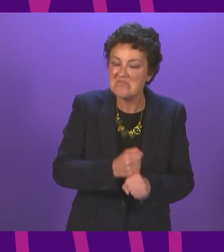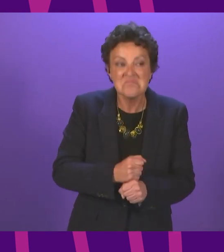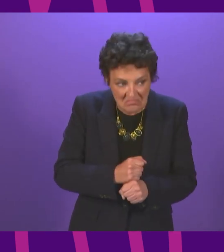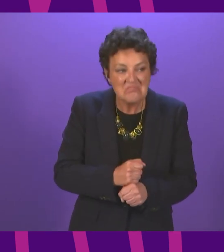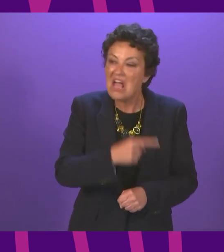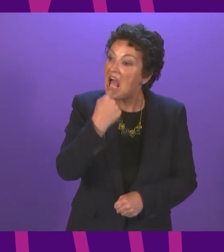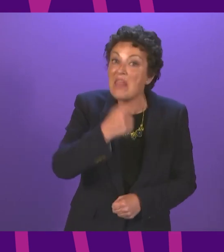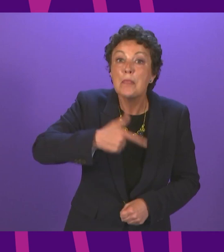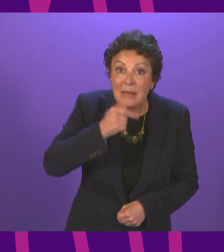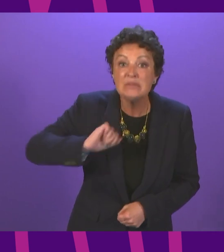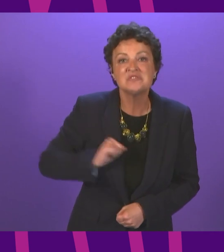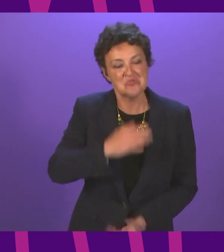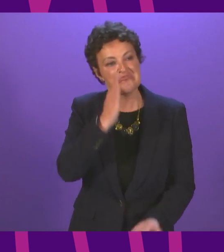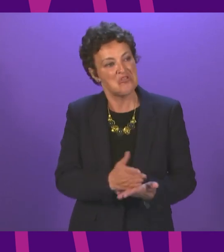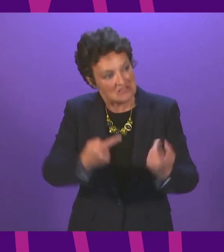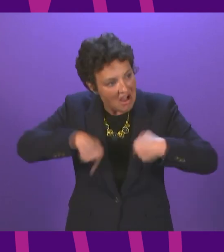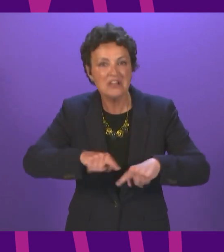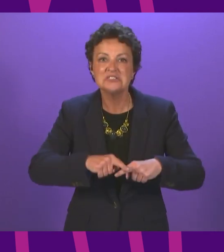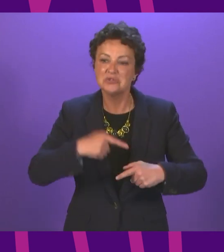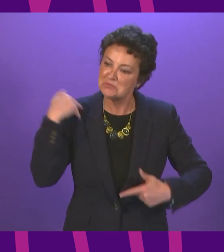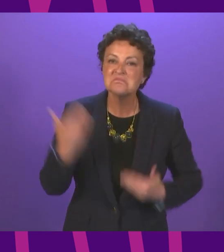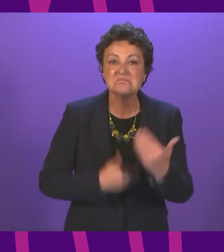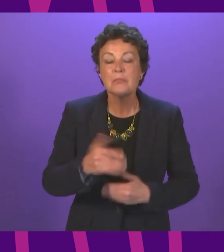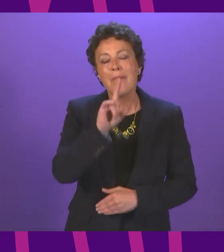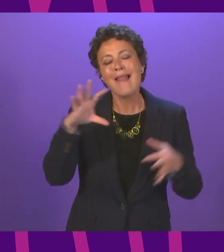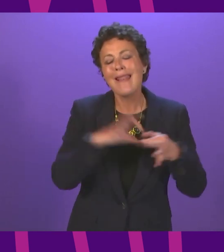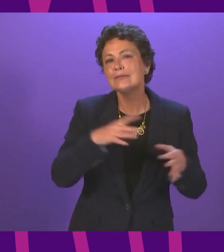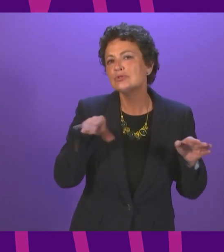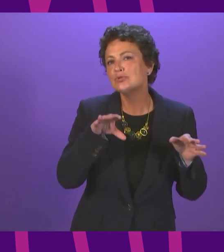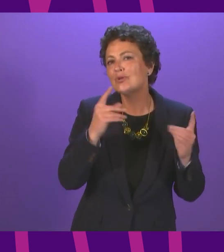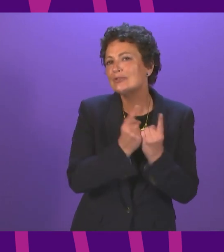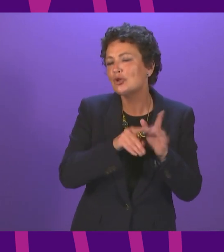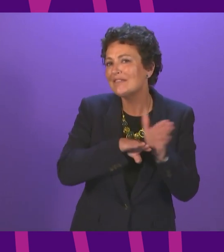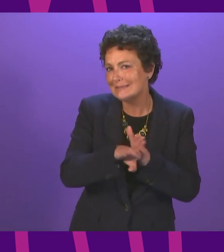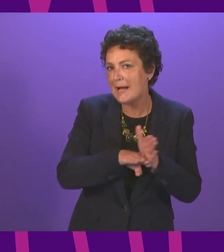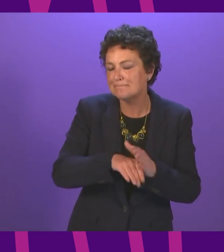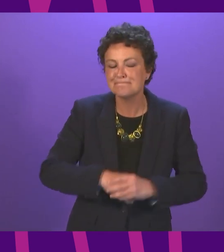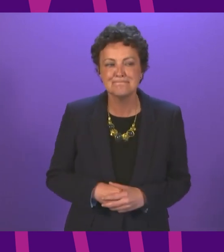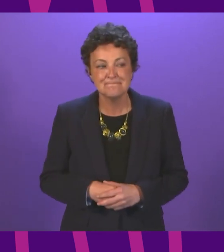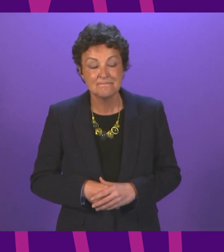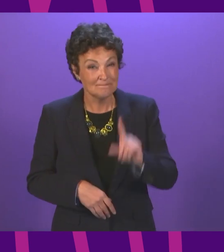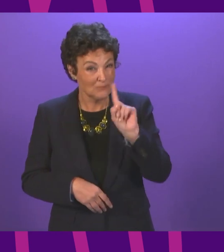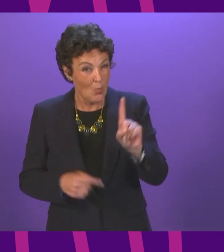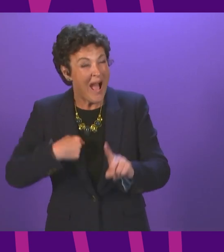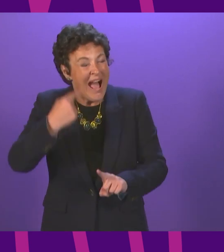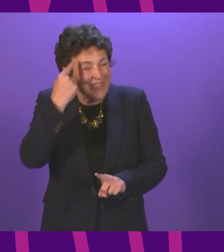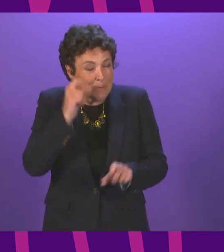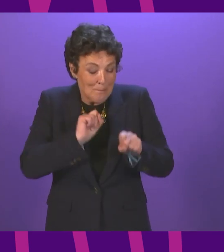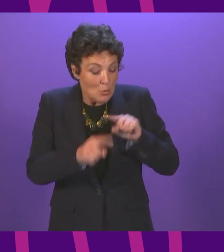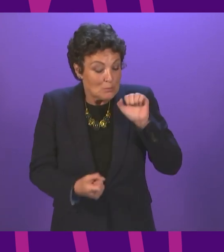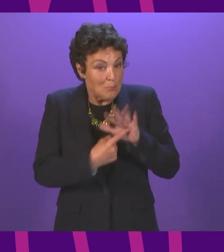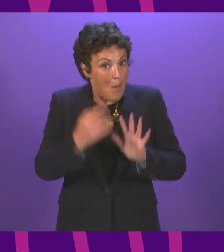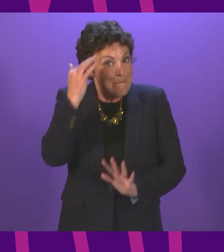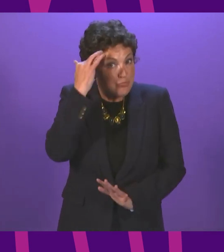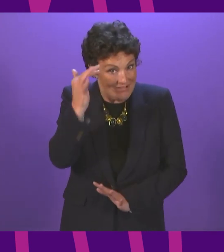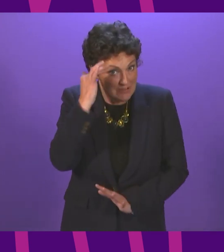Scotland forward in all of these matters. On the issue of exams, what I think is the most important principle is that